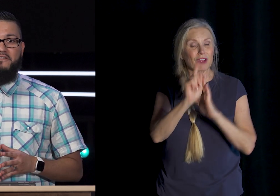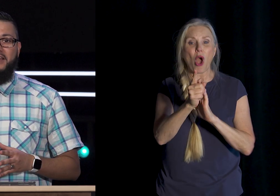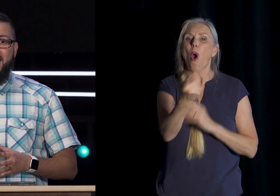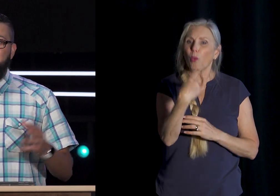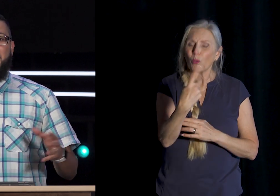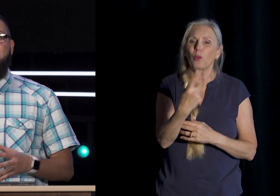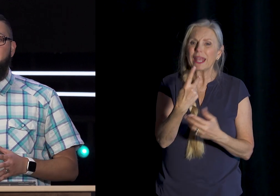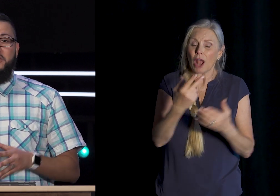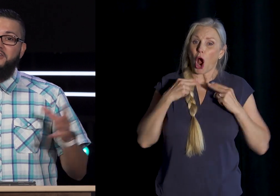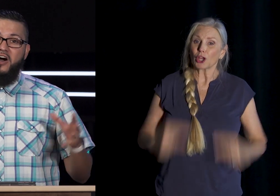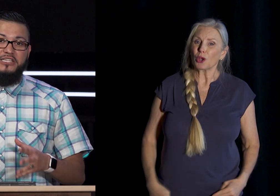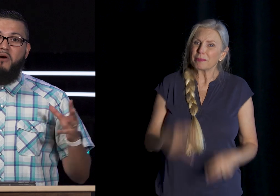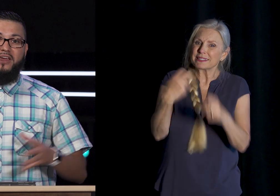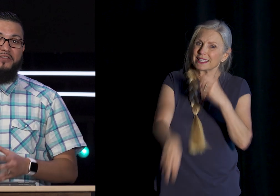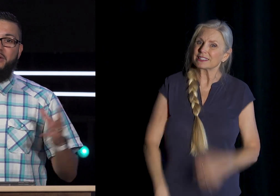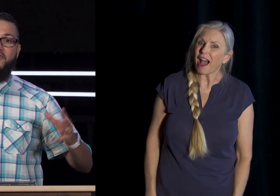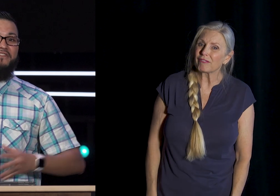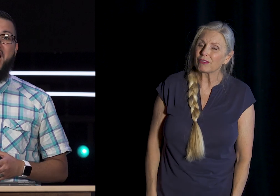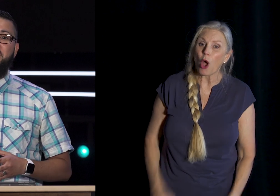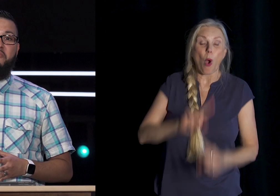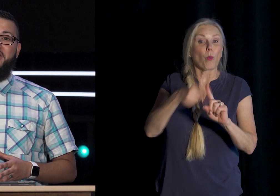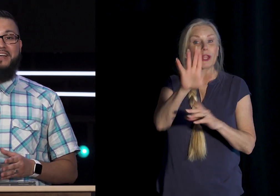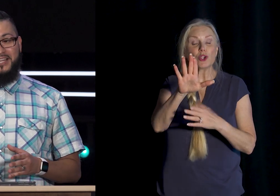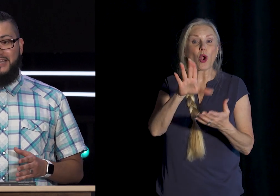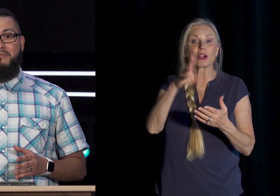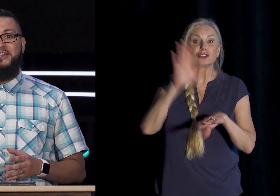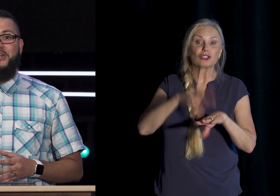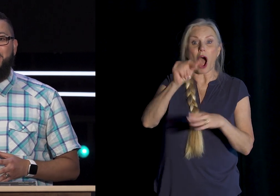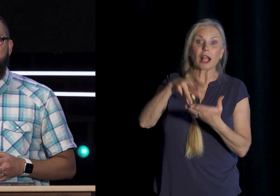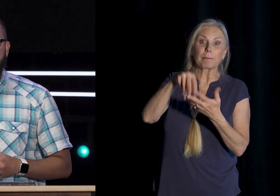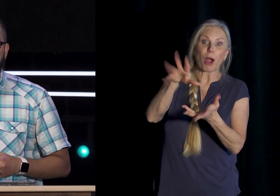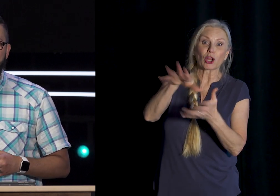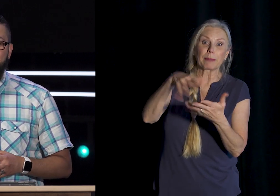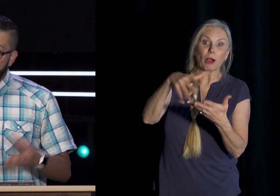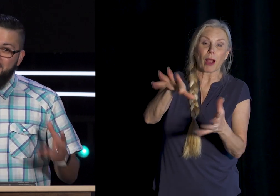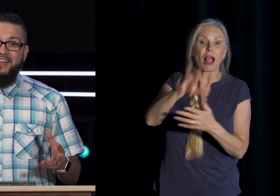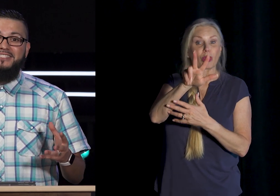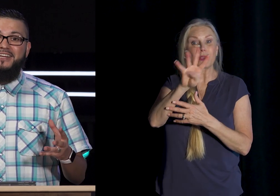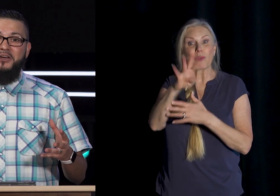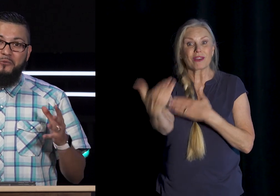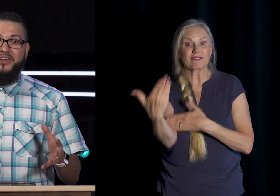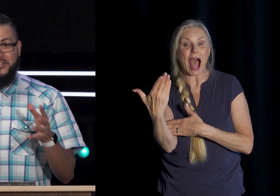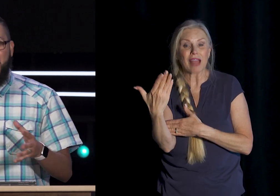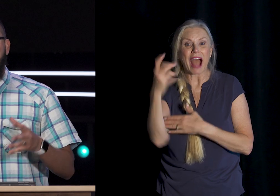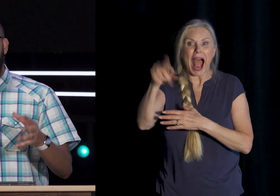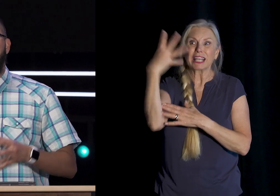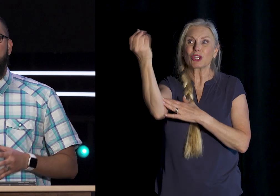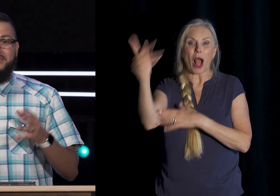It's Challenging When Your Dog Is Barking At 3 45 In The Morning To Let Them Out To Go To The Bathroom It's Challenging When Your Child Wakes You Up At